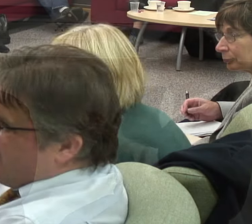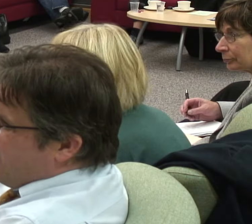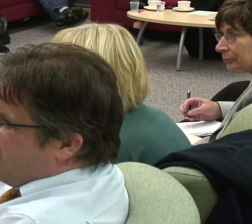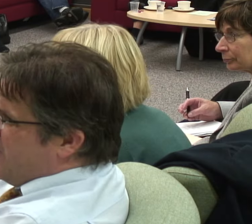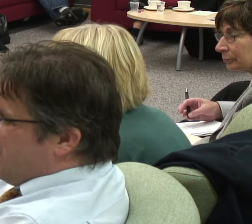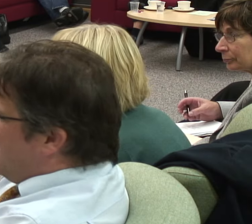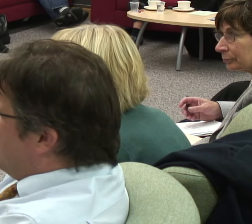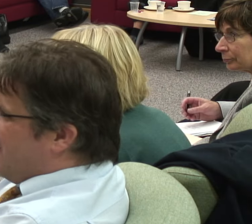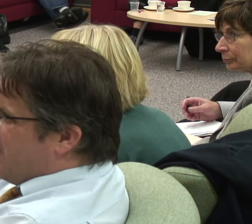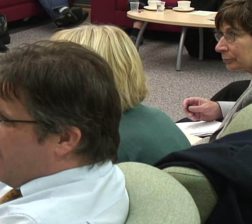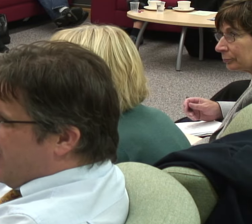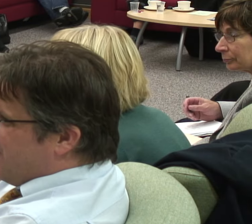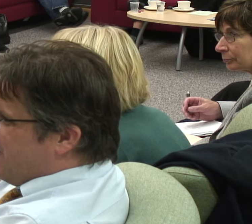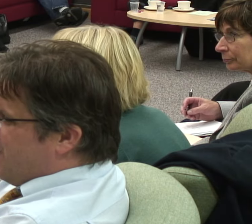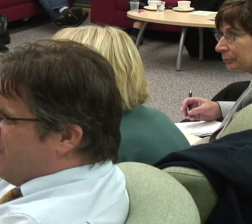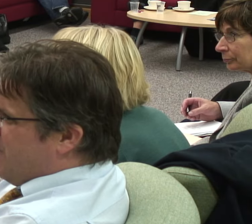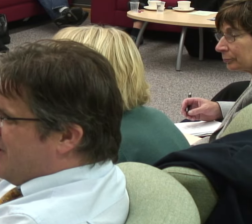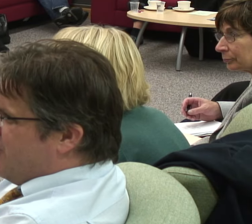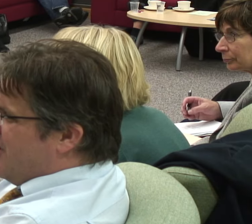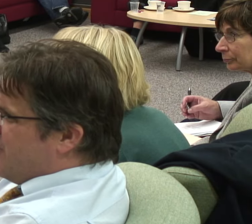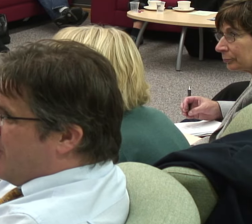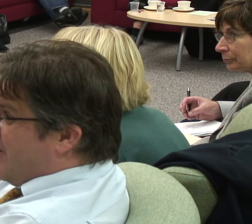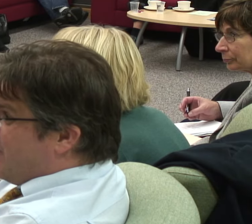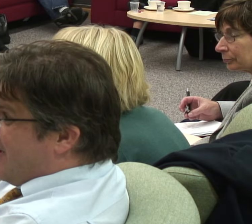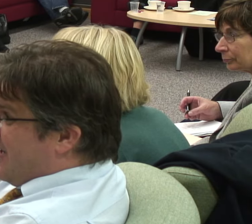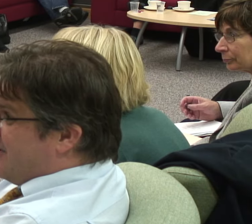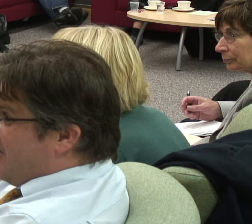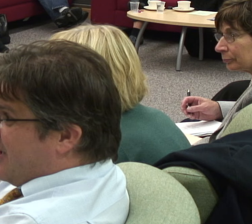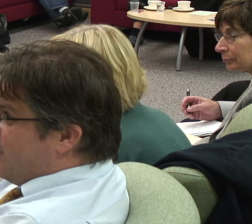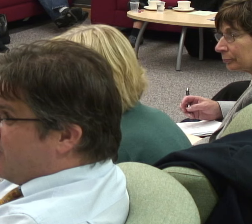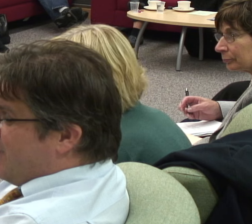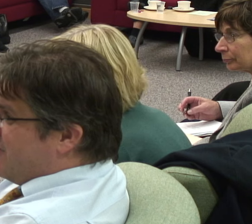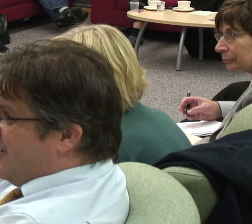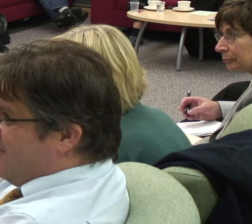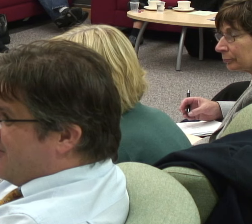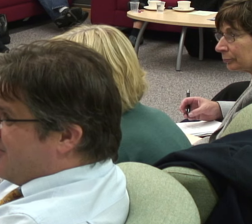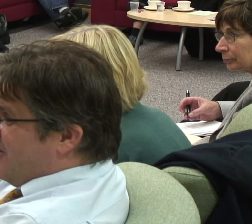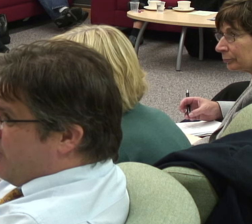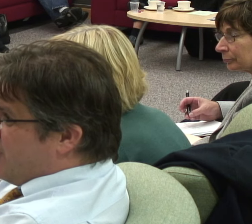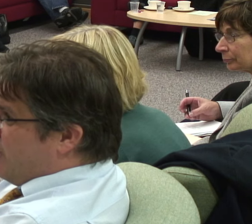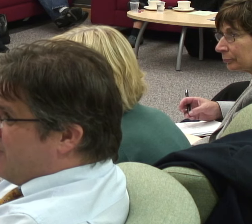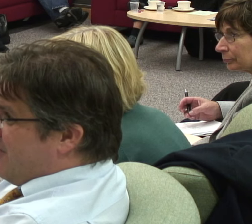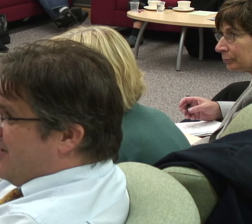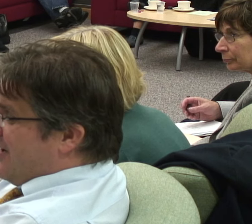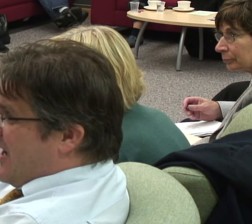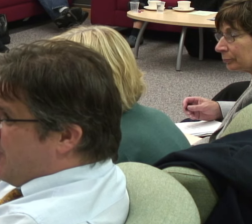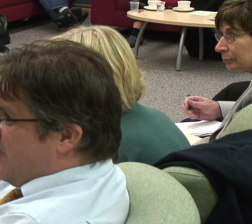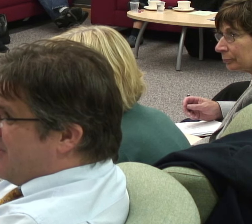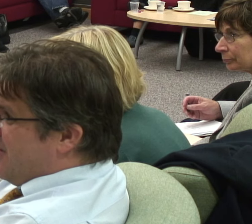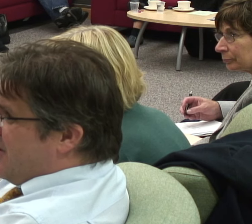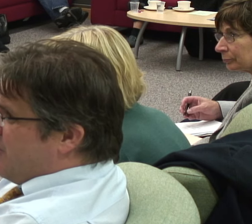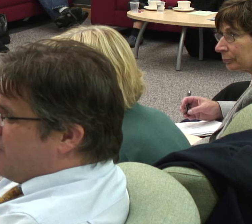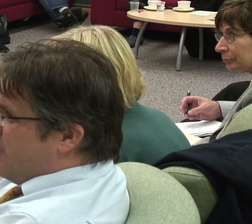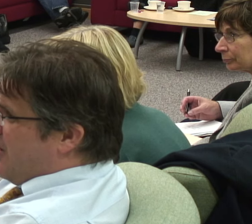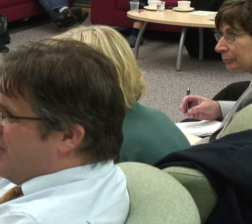So it's only the coercive mental... So I'm saying I had a diagnosis of mental illness. Which I was very happy